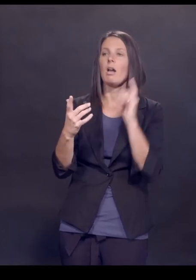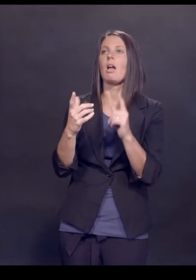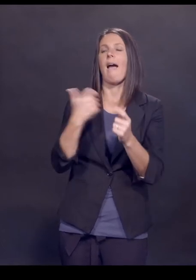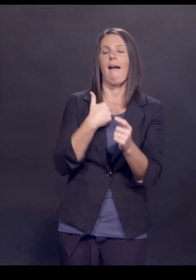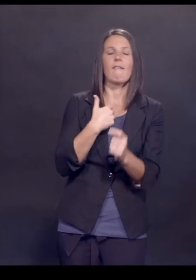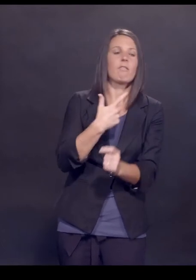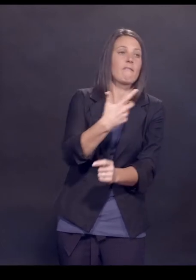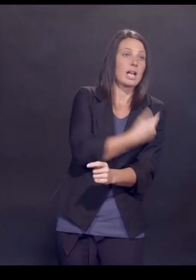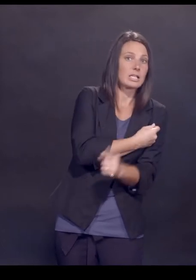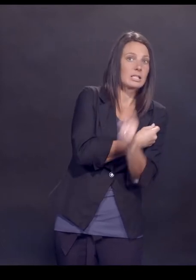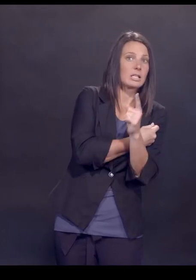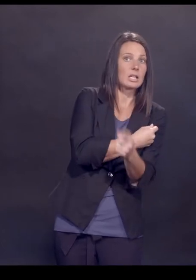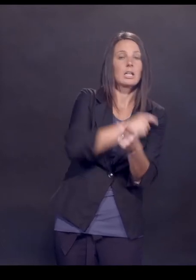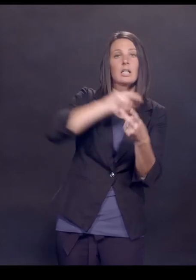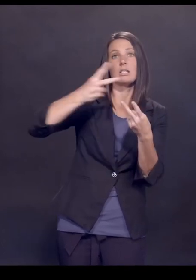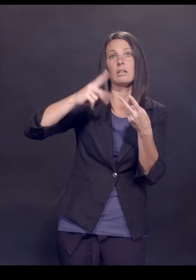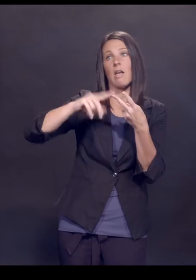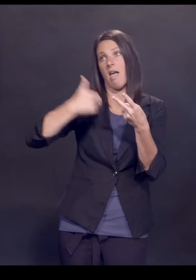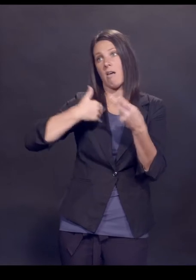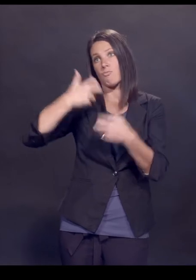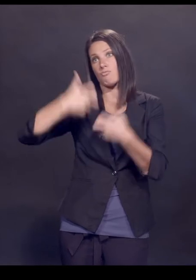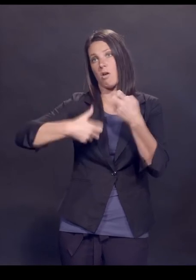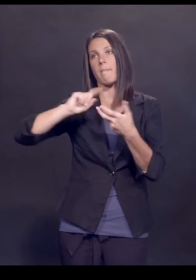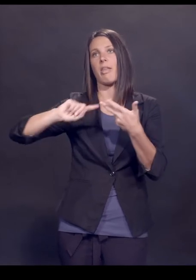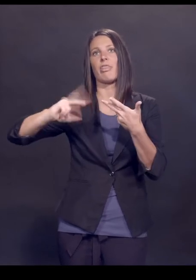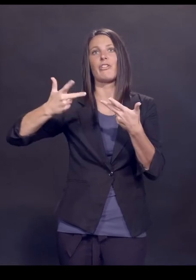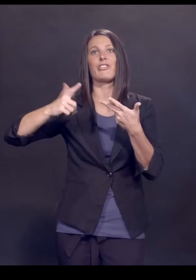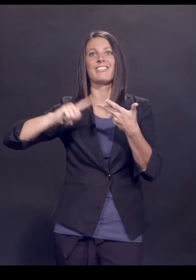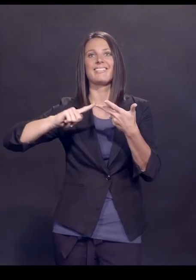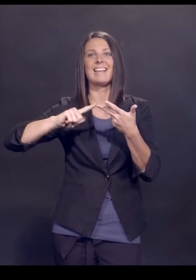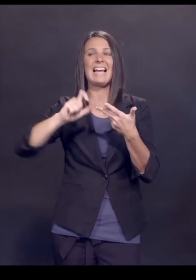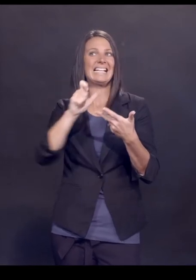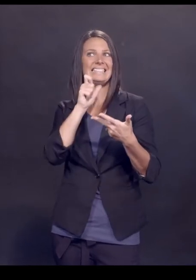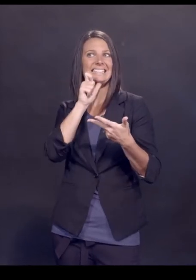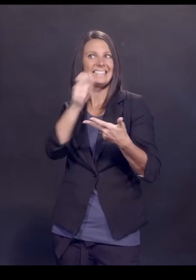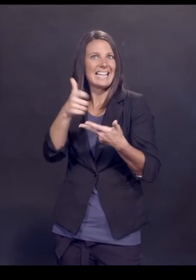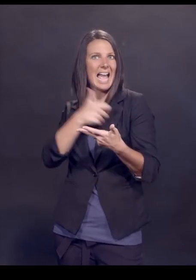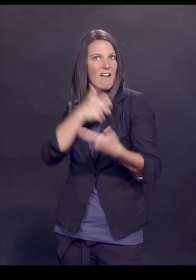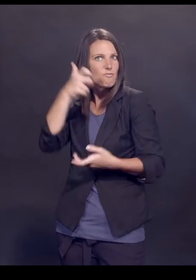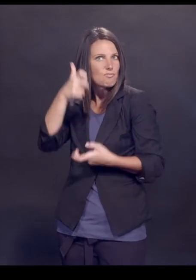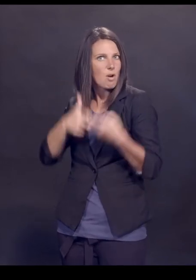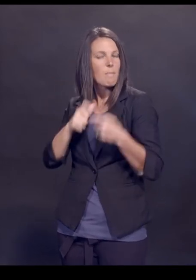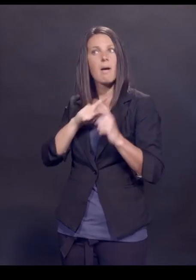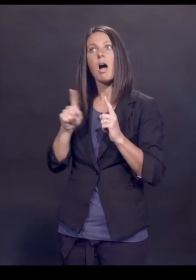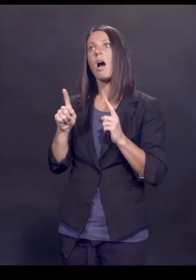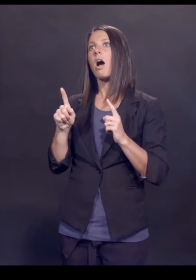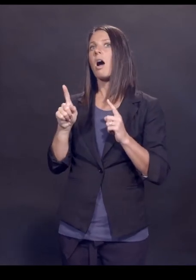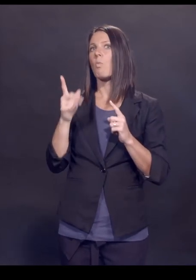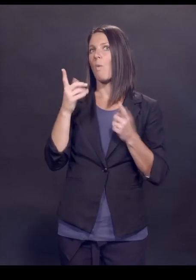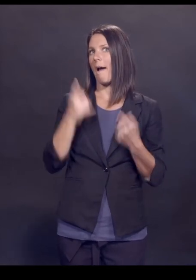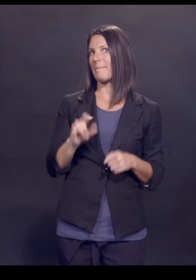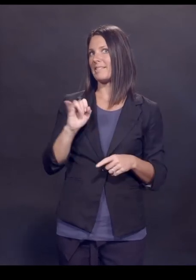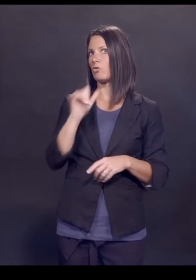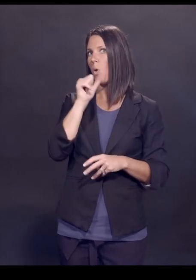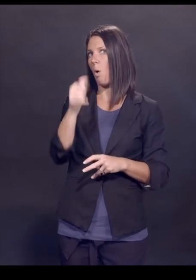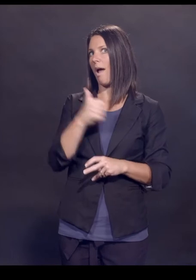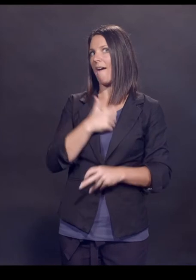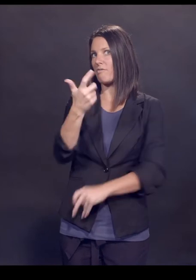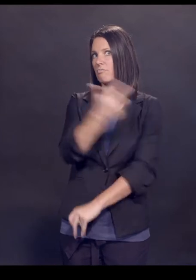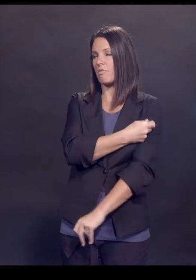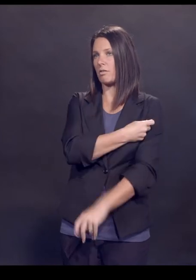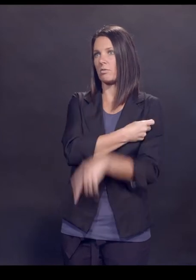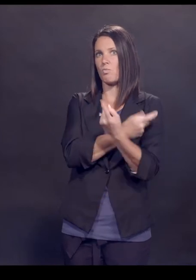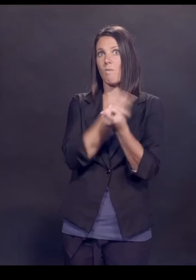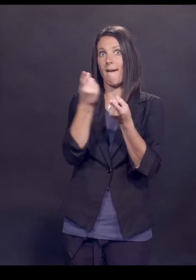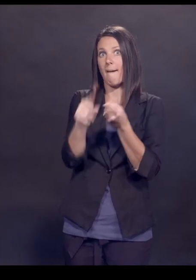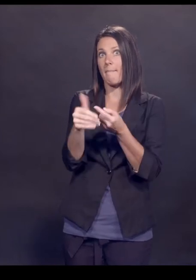had a problem. What you don't have is, is didn't get a vaccine and had the same problem. You need to have a control group in order to see